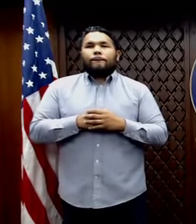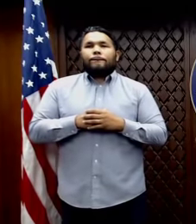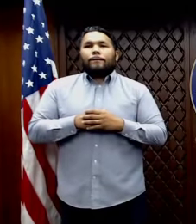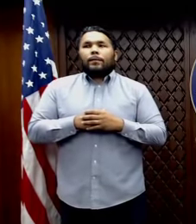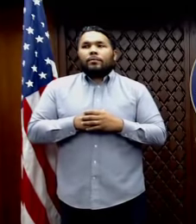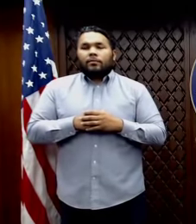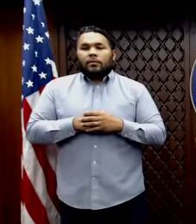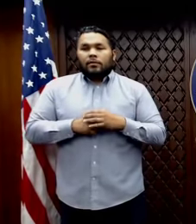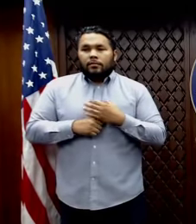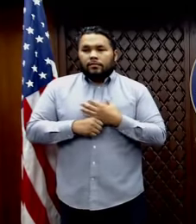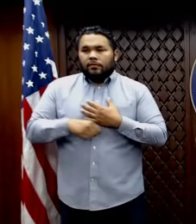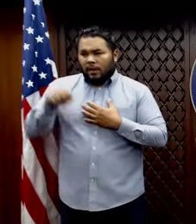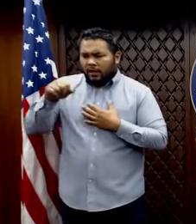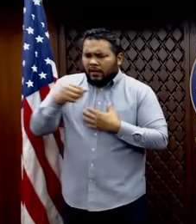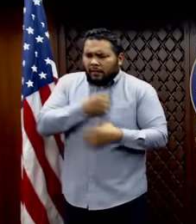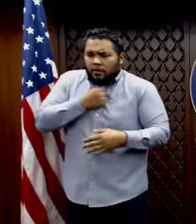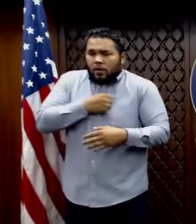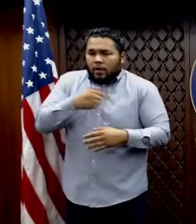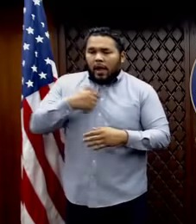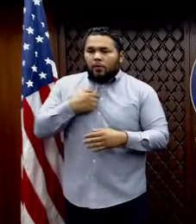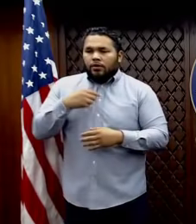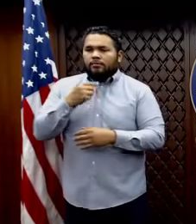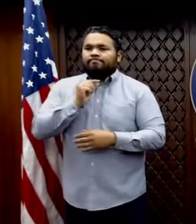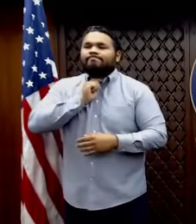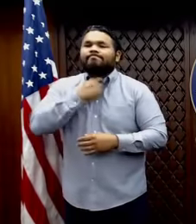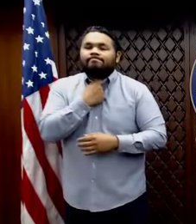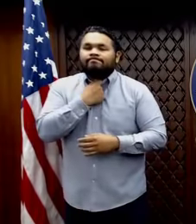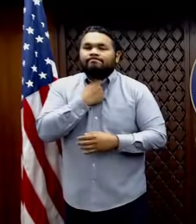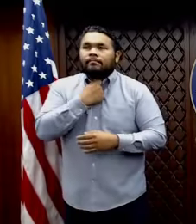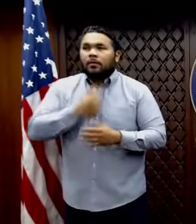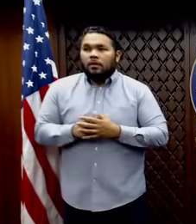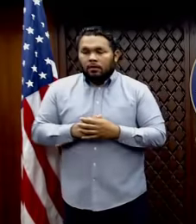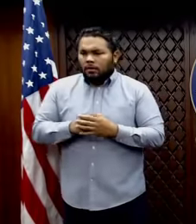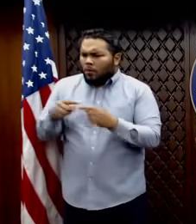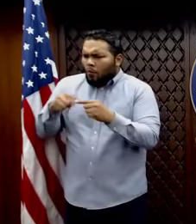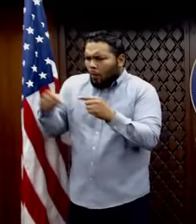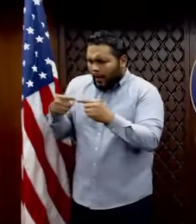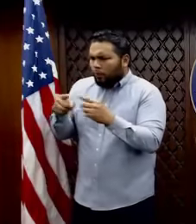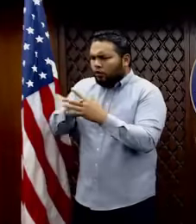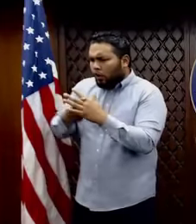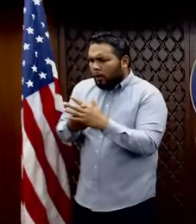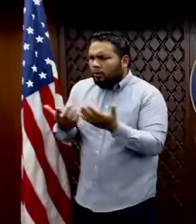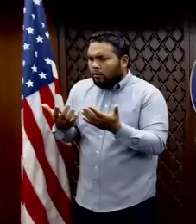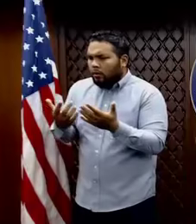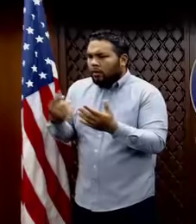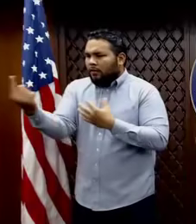yes, I'm sorry. I was, I was muted. Um, so, uh, when would this start? The, the quarantines?